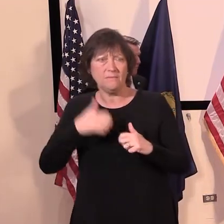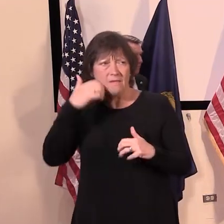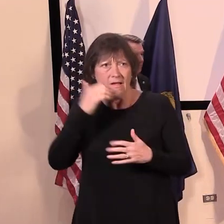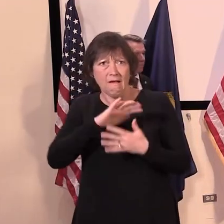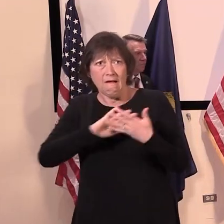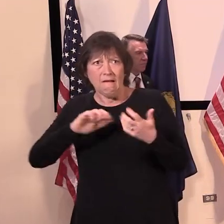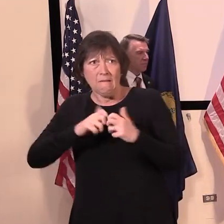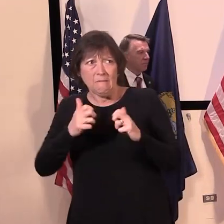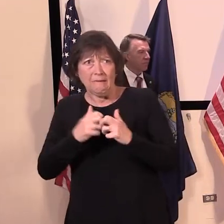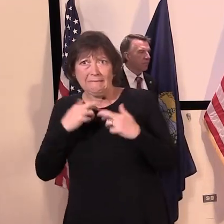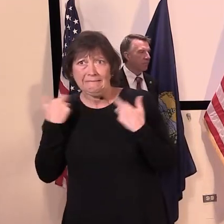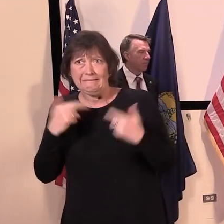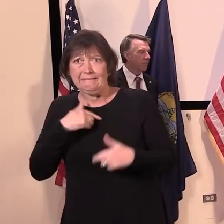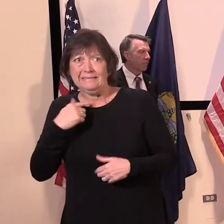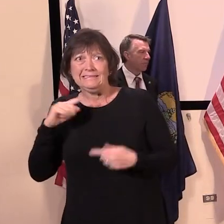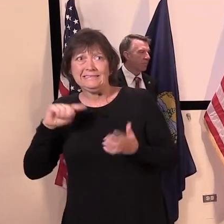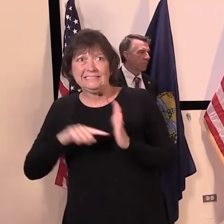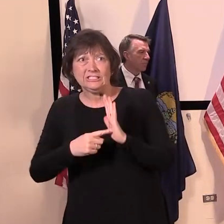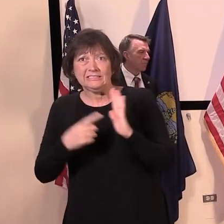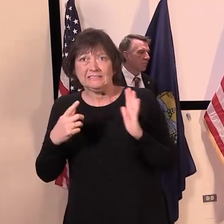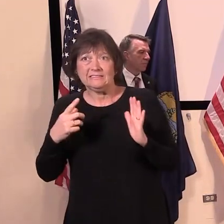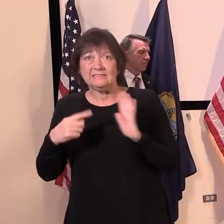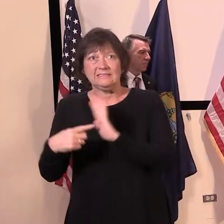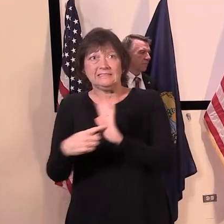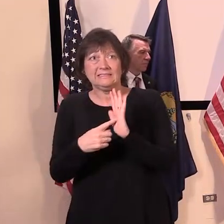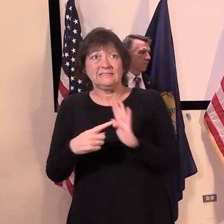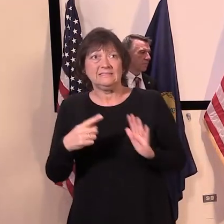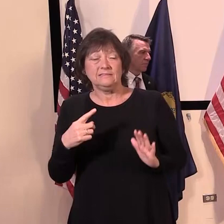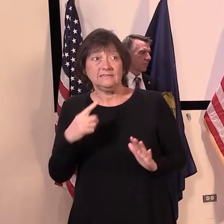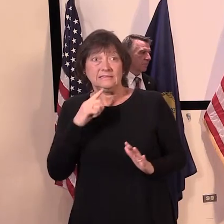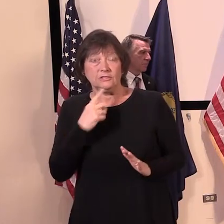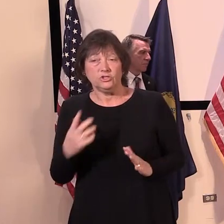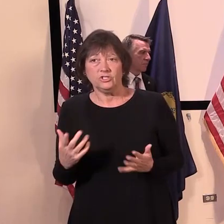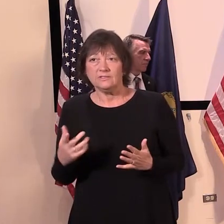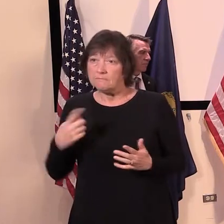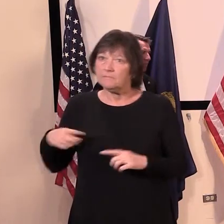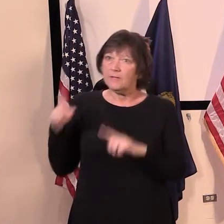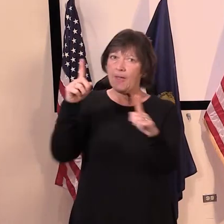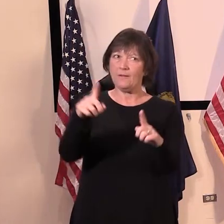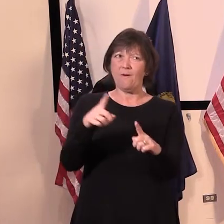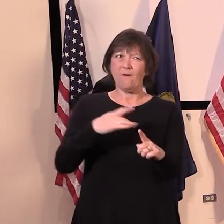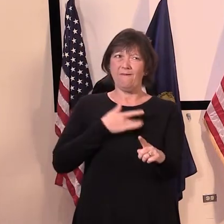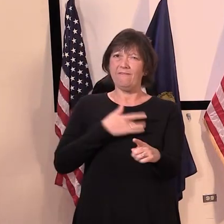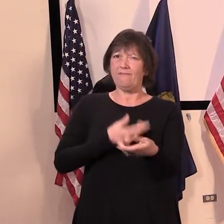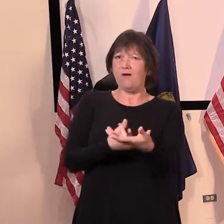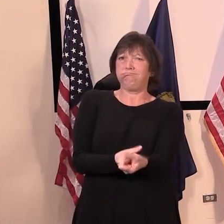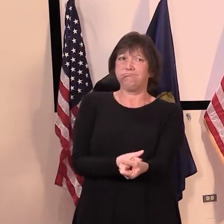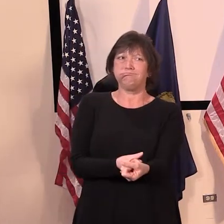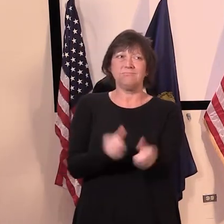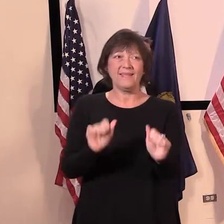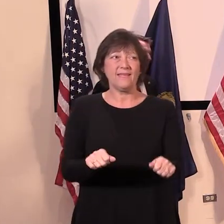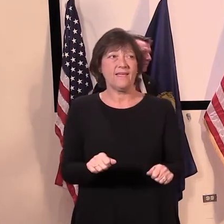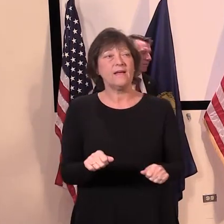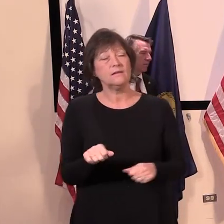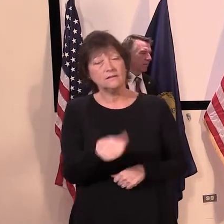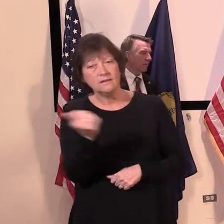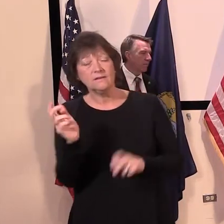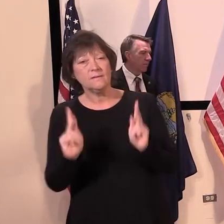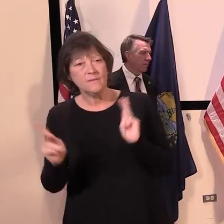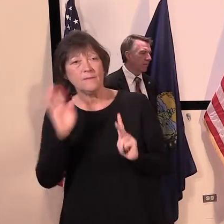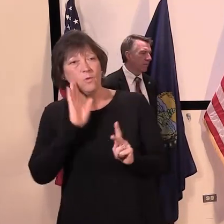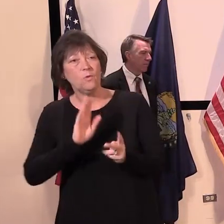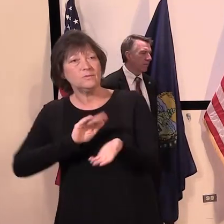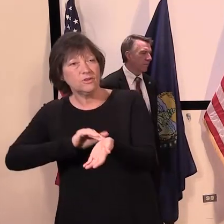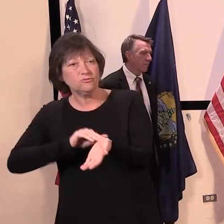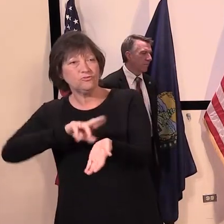feel comfortable that everyone being on such a high covert alert status themselves will treat them in the